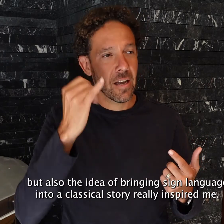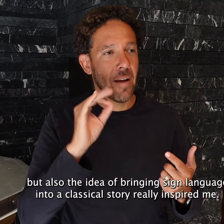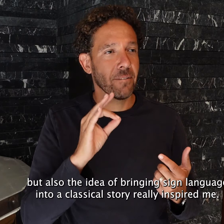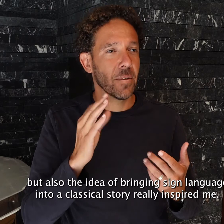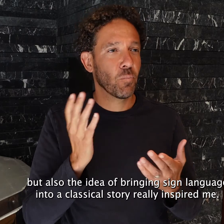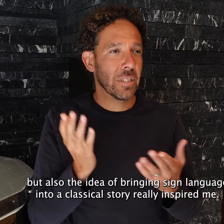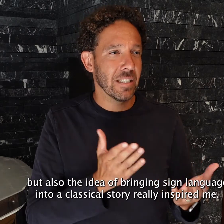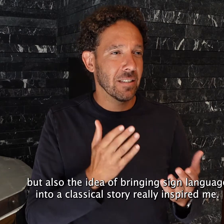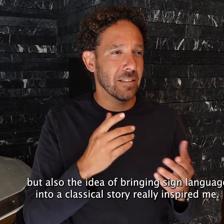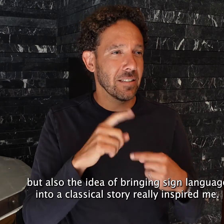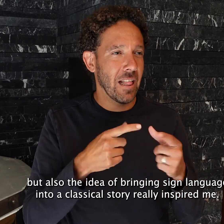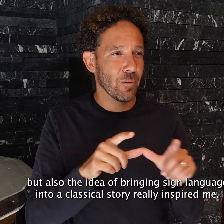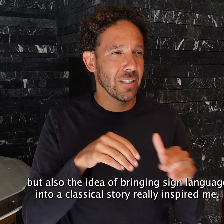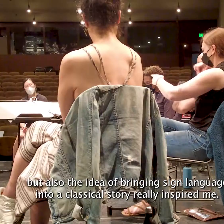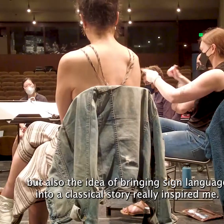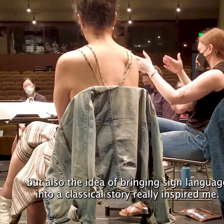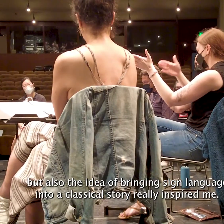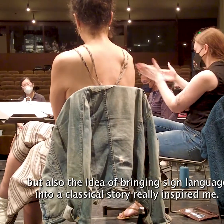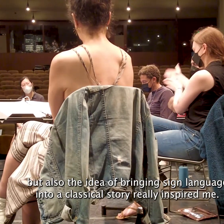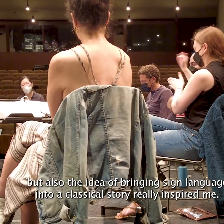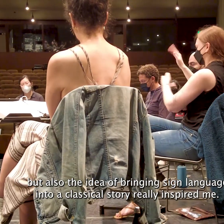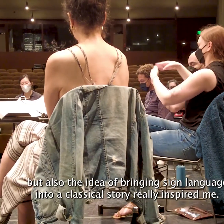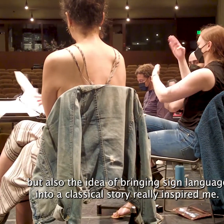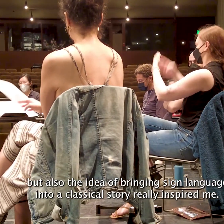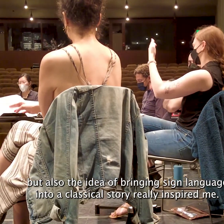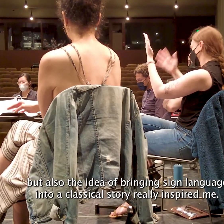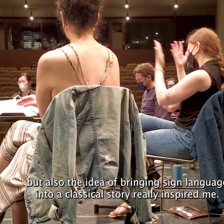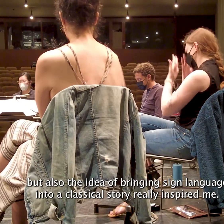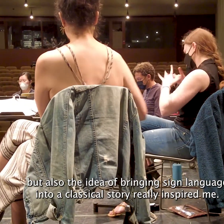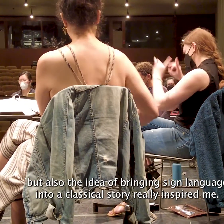And I was like a woman who was I was born with a man.